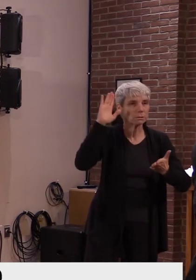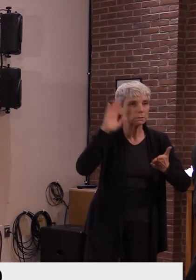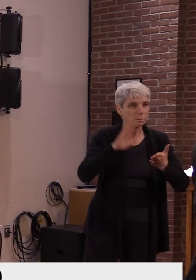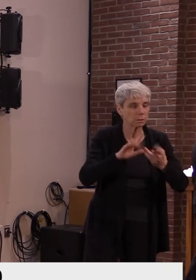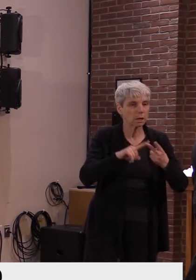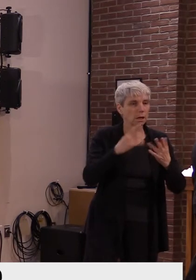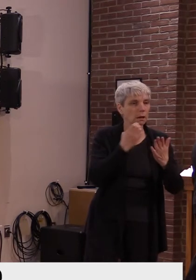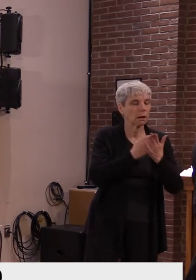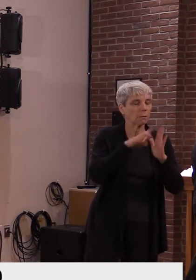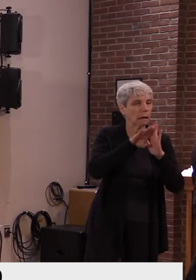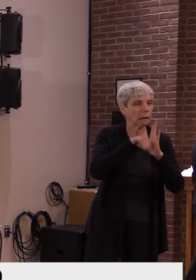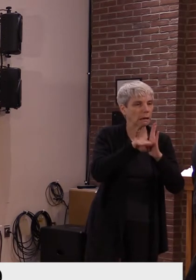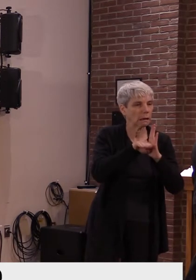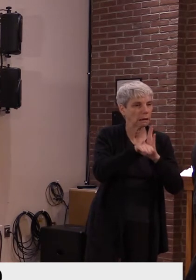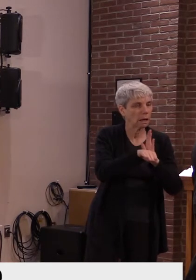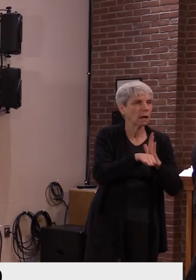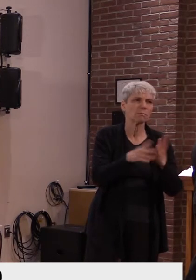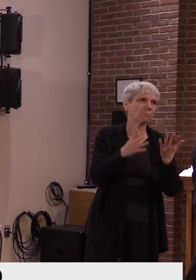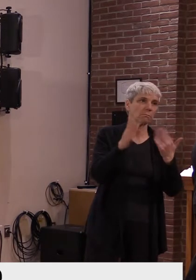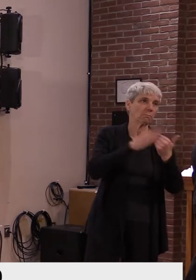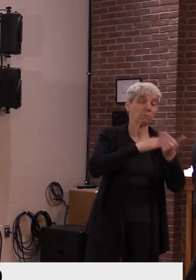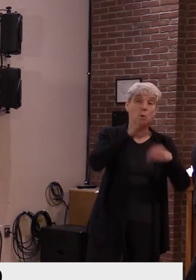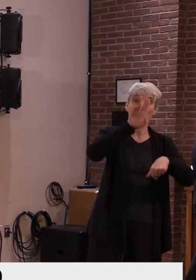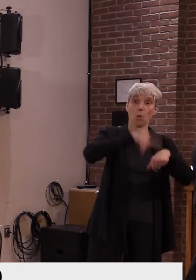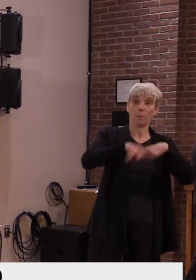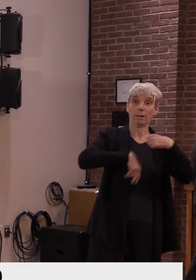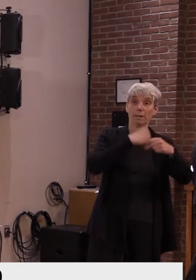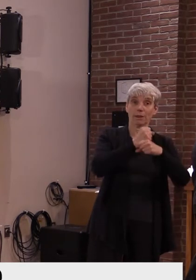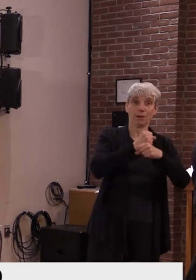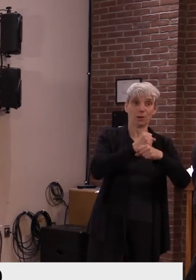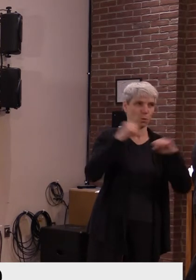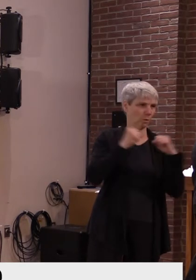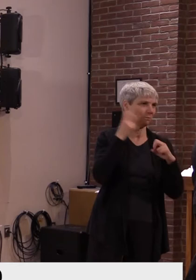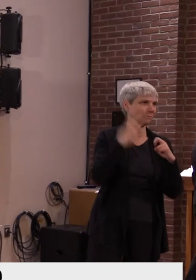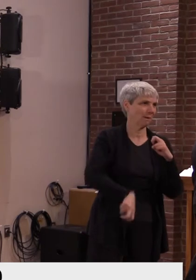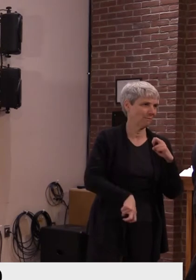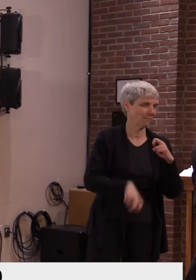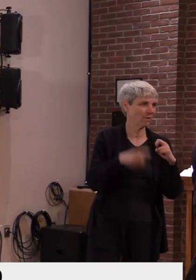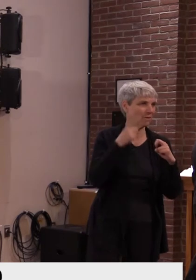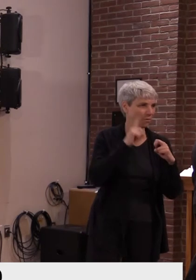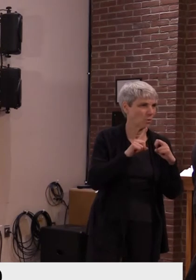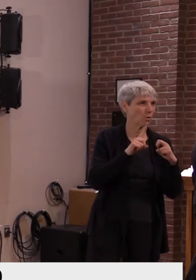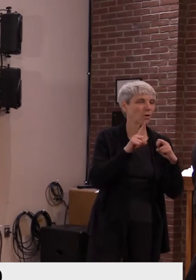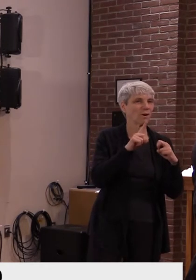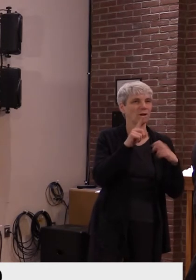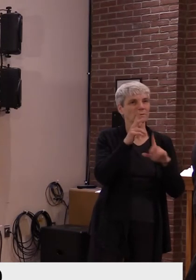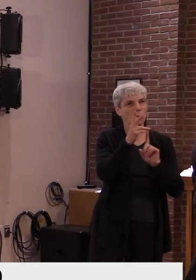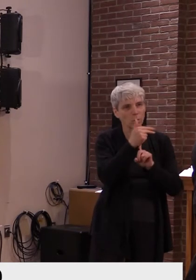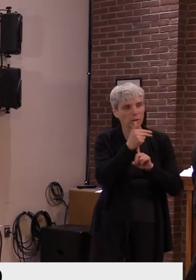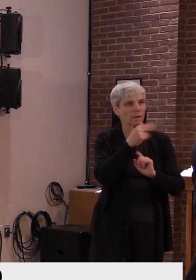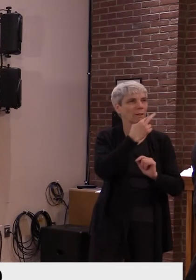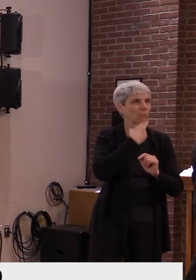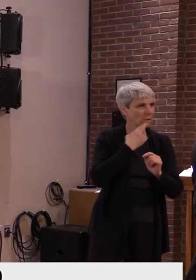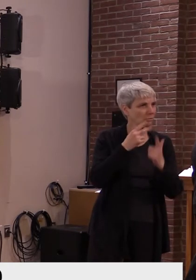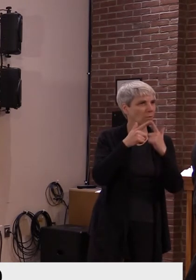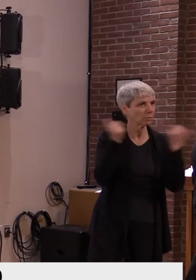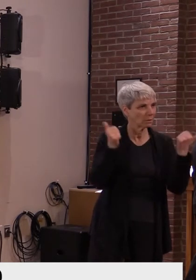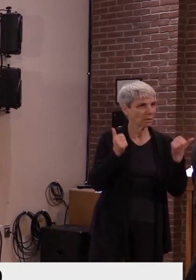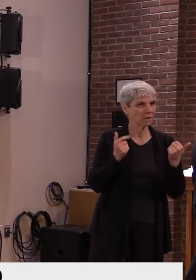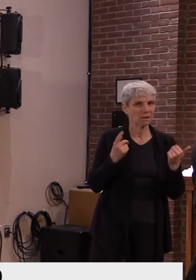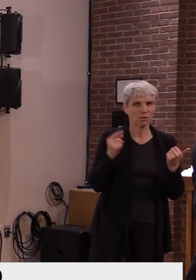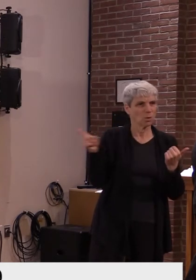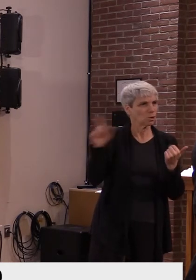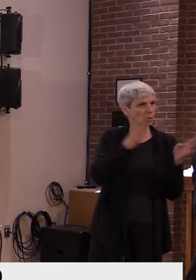that they routinely face. Uh, I guess the question is, how will they still be above water come next spring?